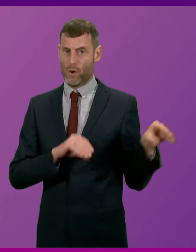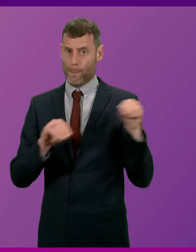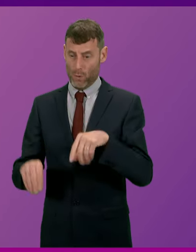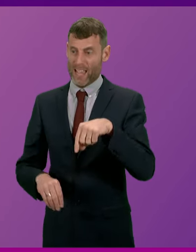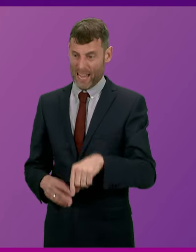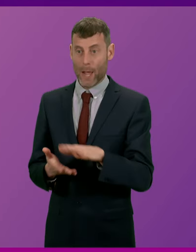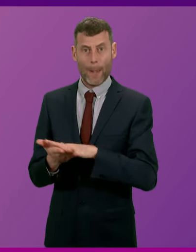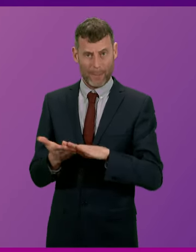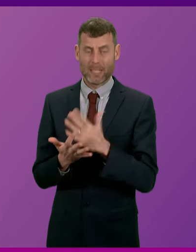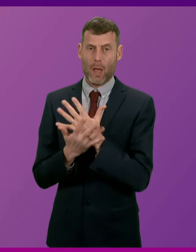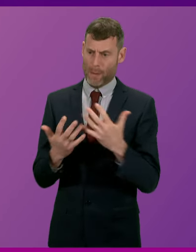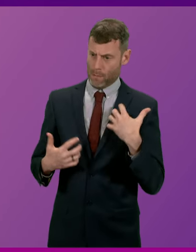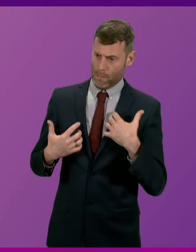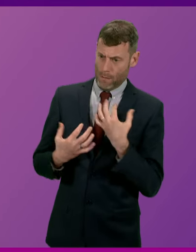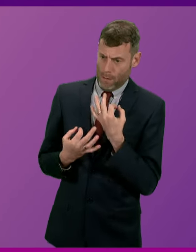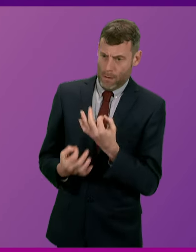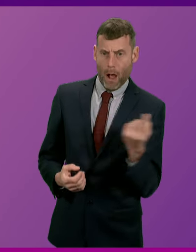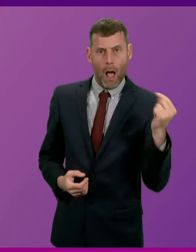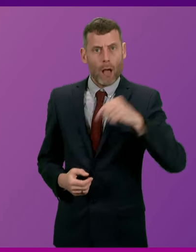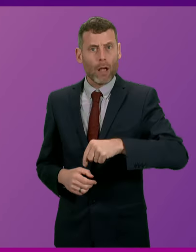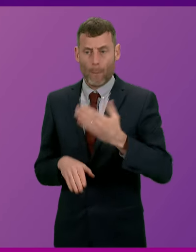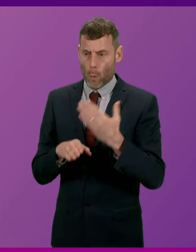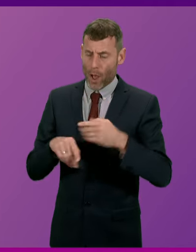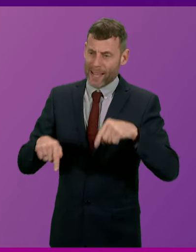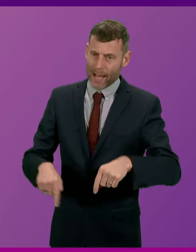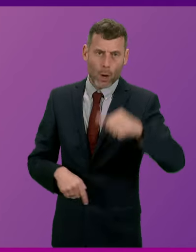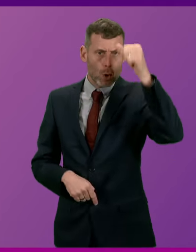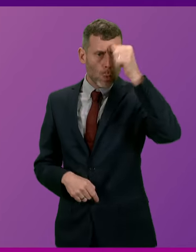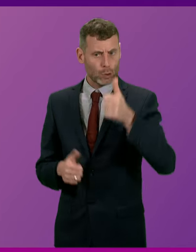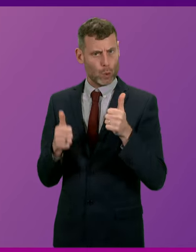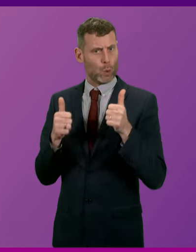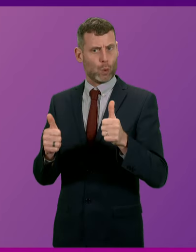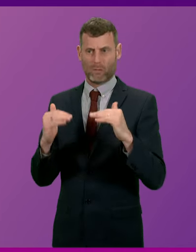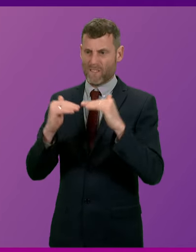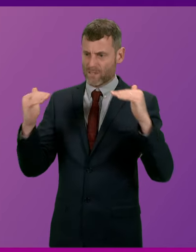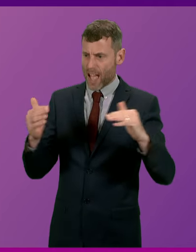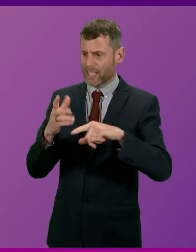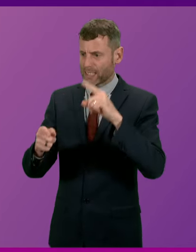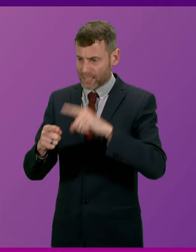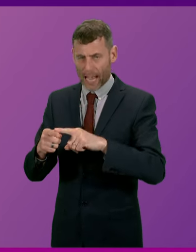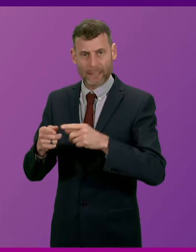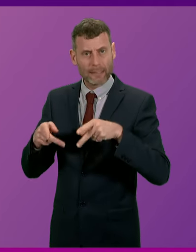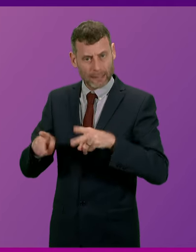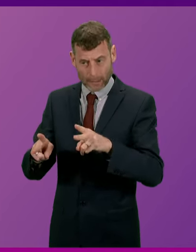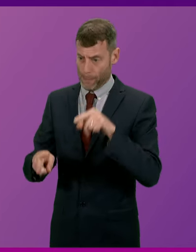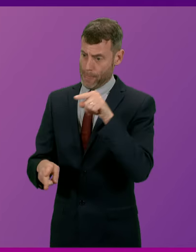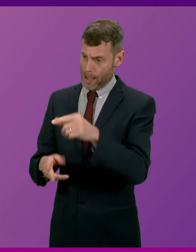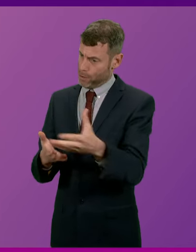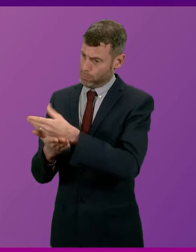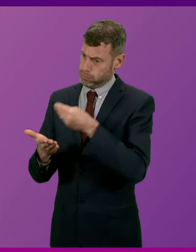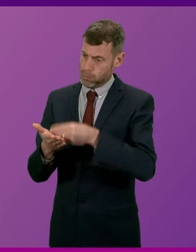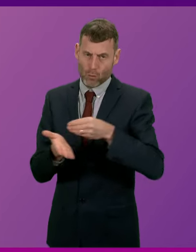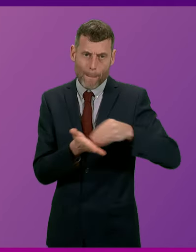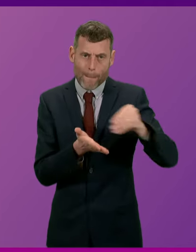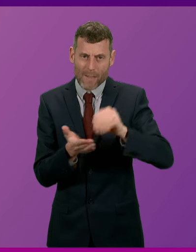to live and work with a progressive approach to taxation that raises additional funds for public services? First Minister.